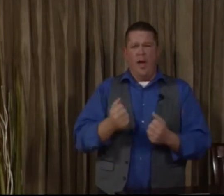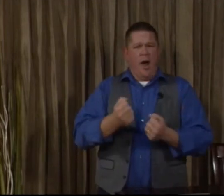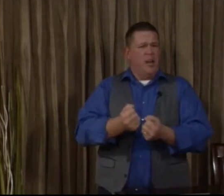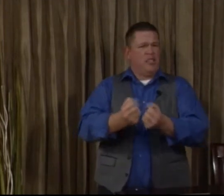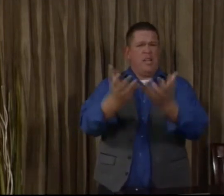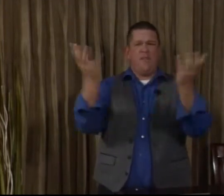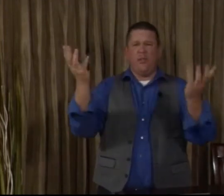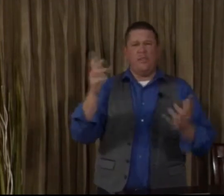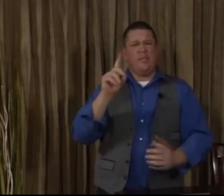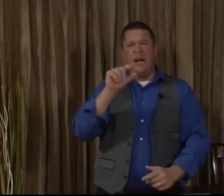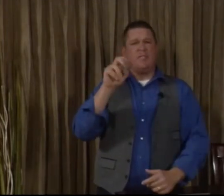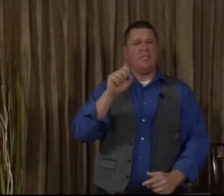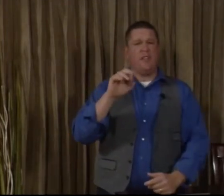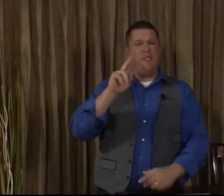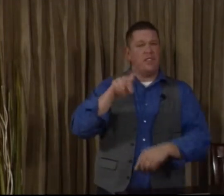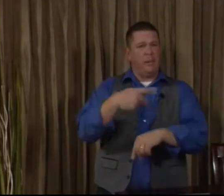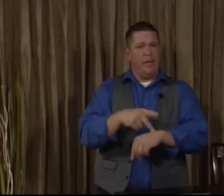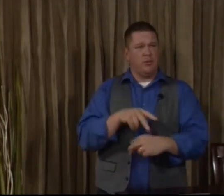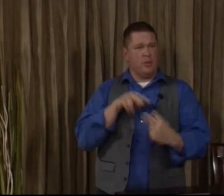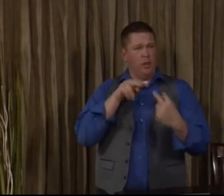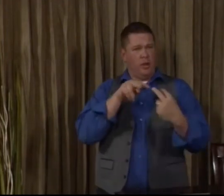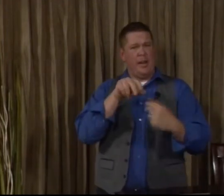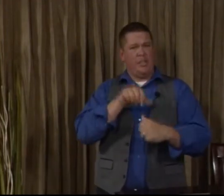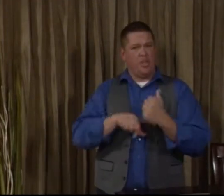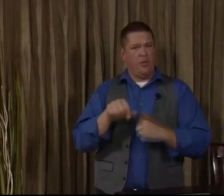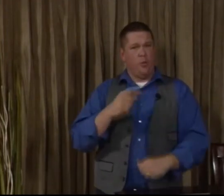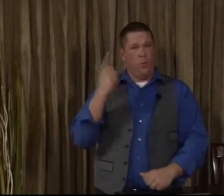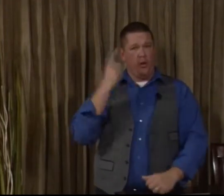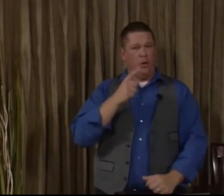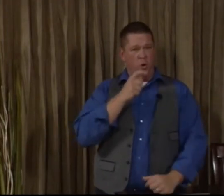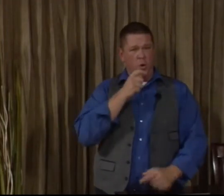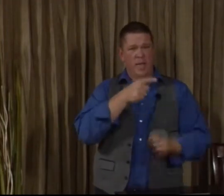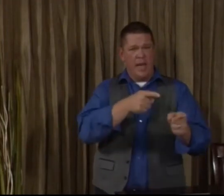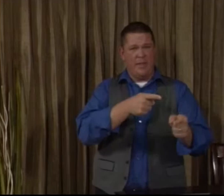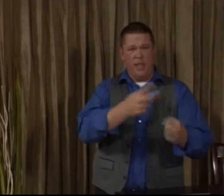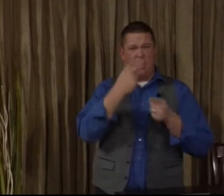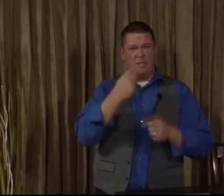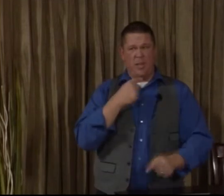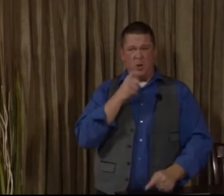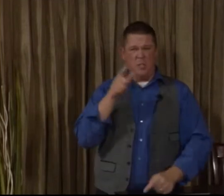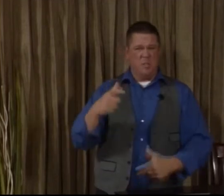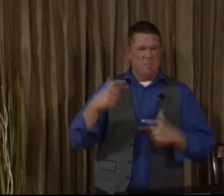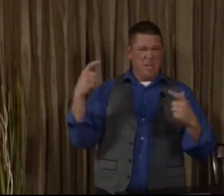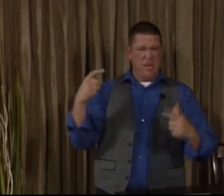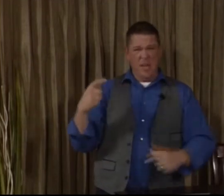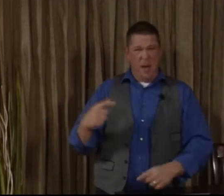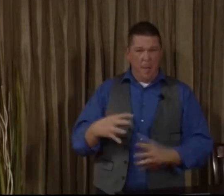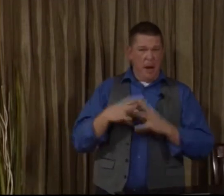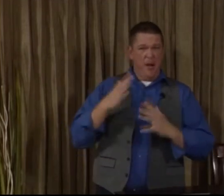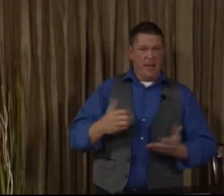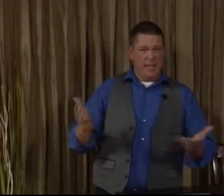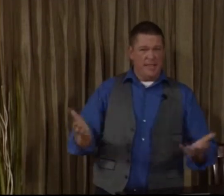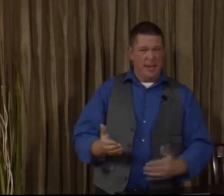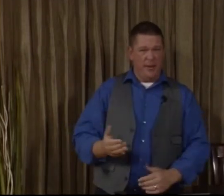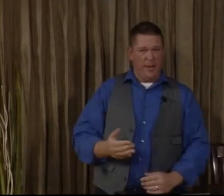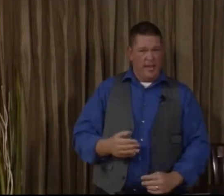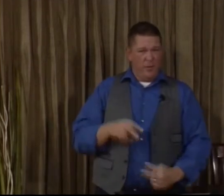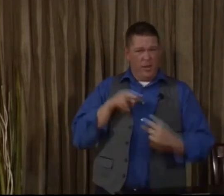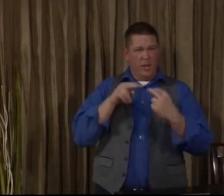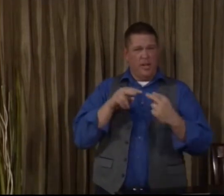several dozens of Filipinos and looking at each other and wondering who are they? And they look and say, who's this big American that's here? And we look at